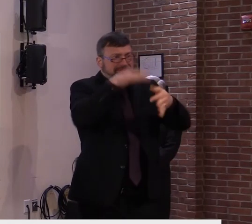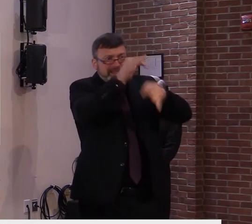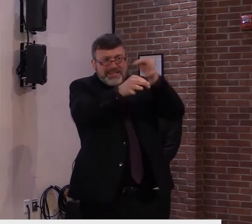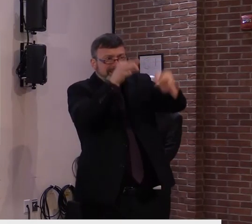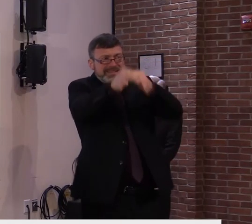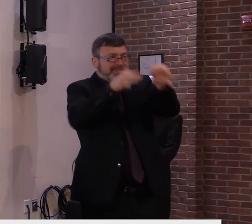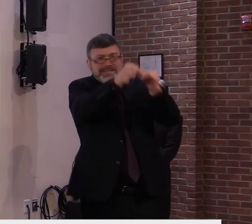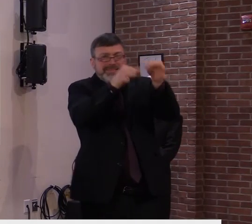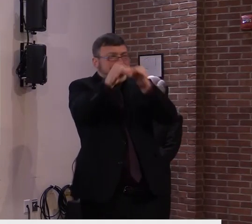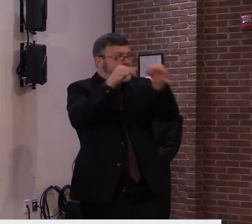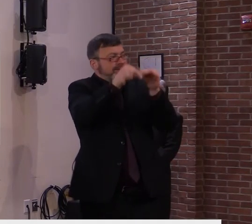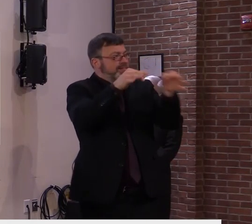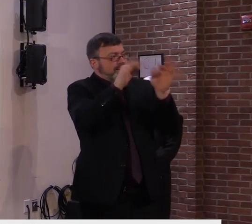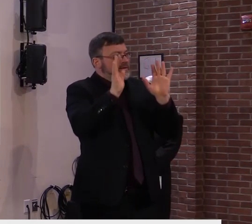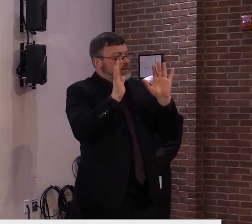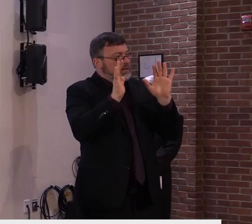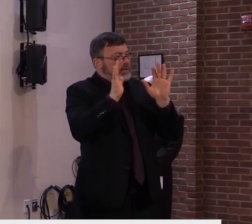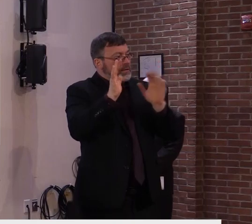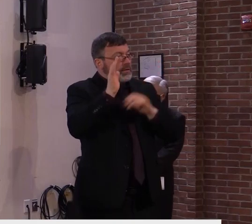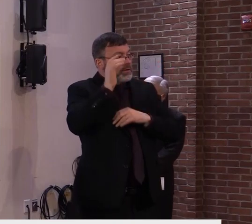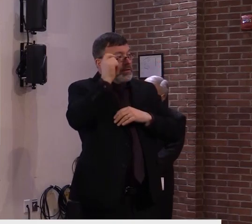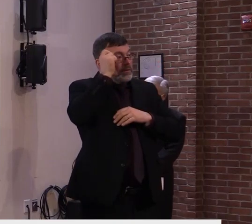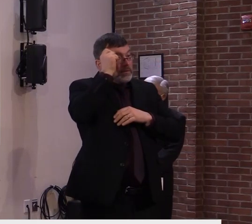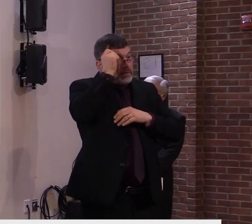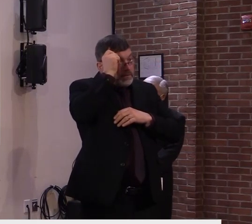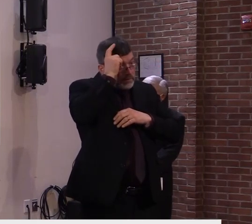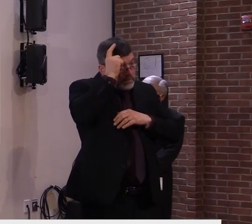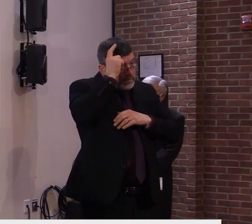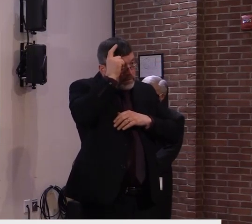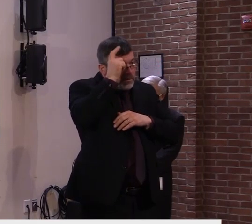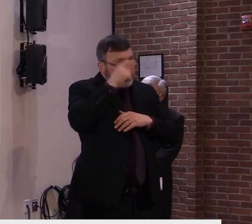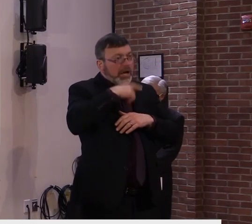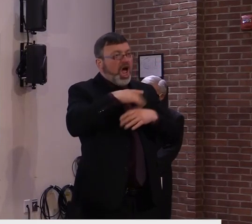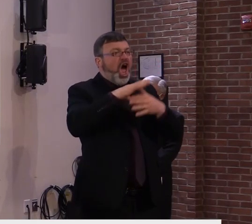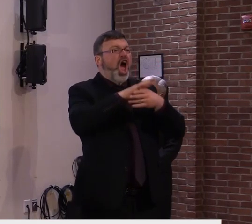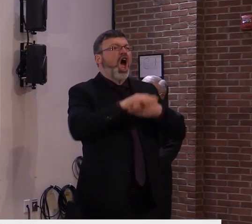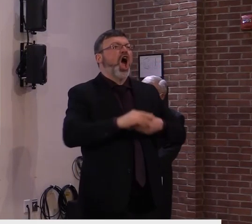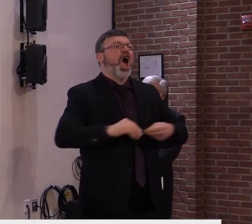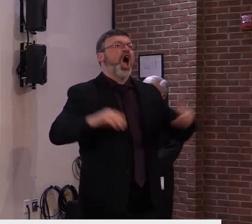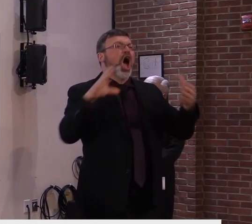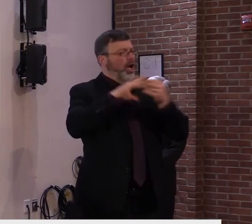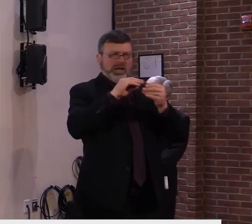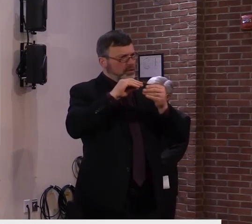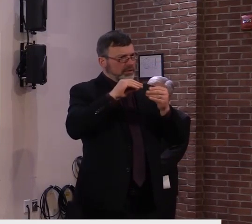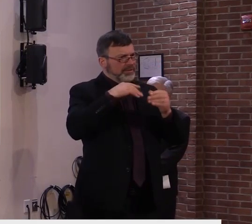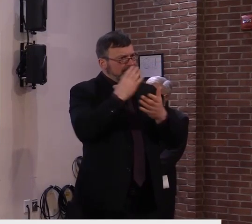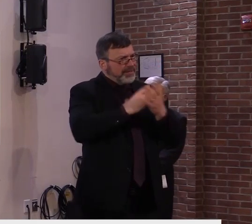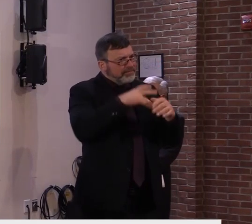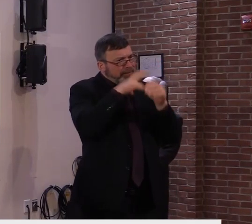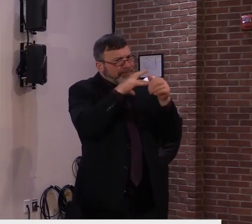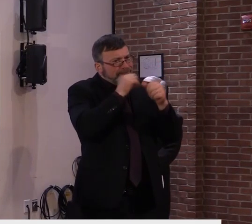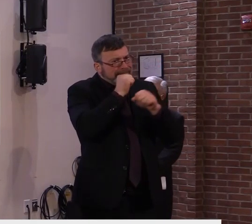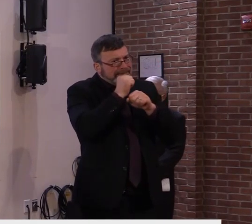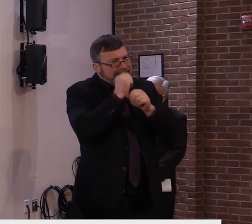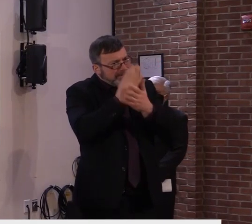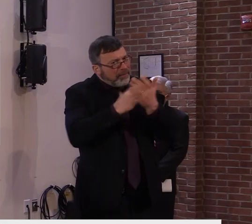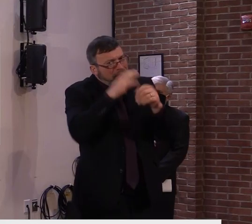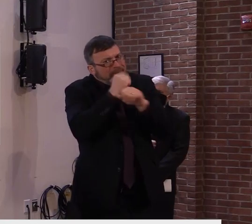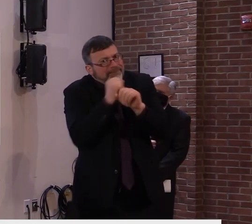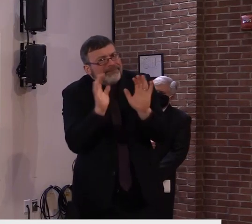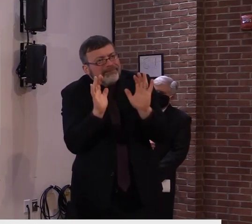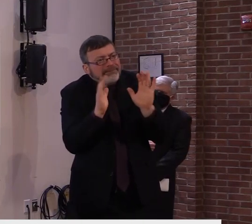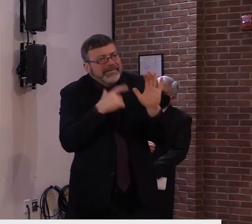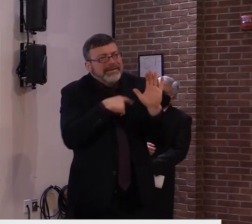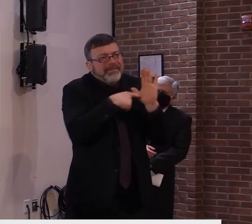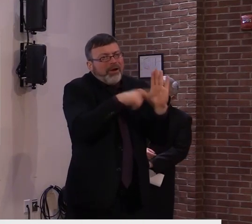the information as quick as possible. So that's something that I can look into and be happy to make